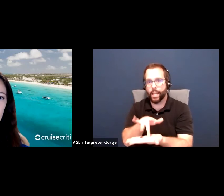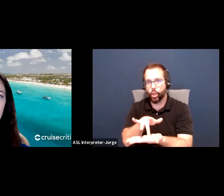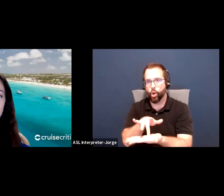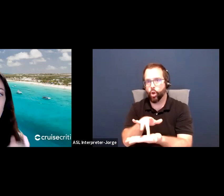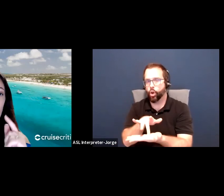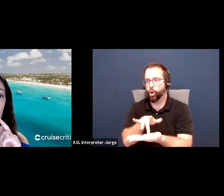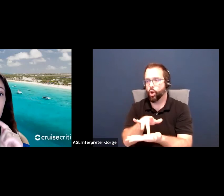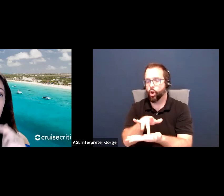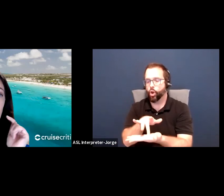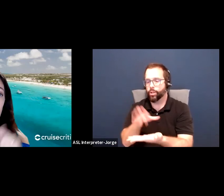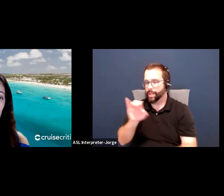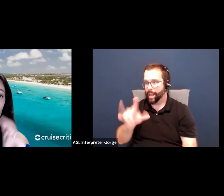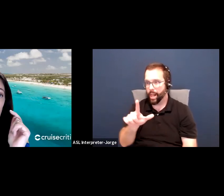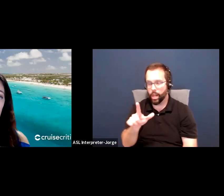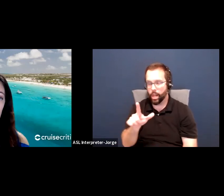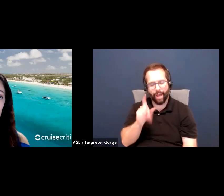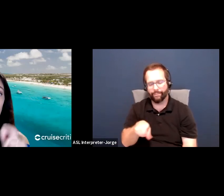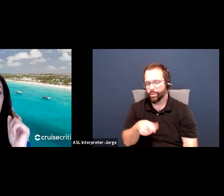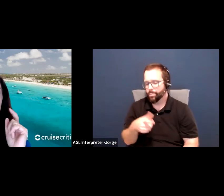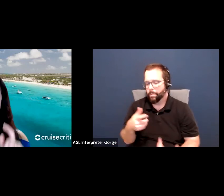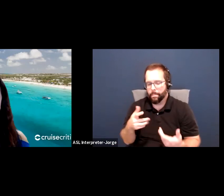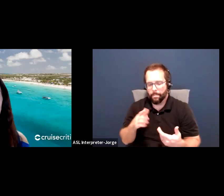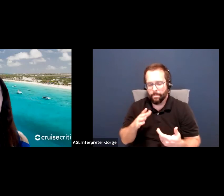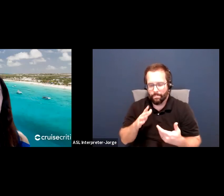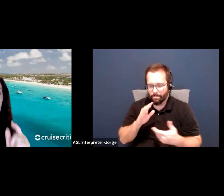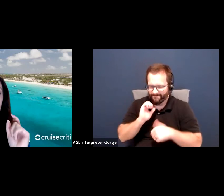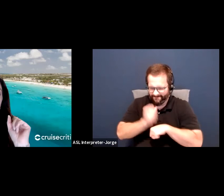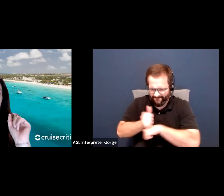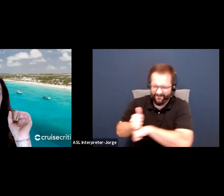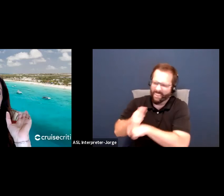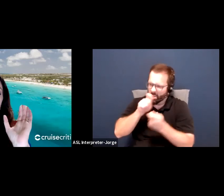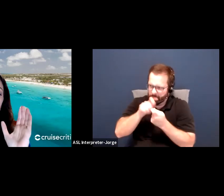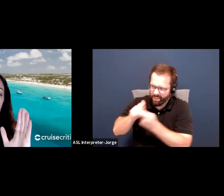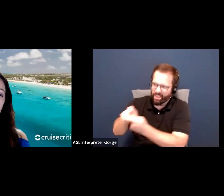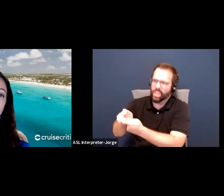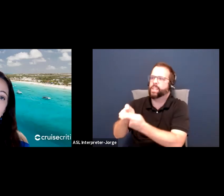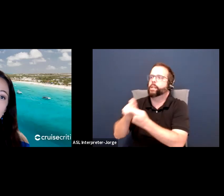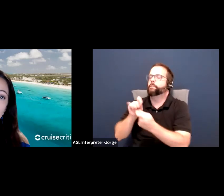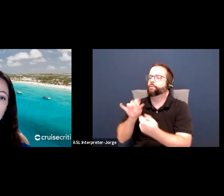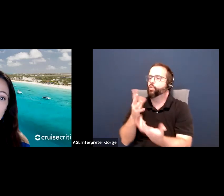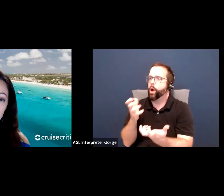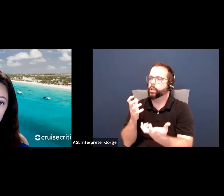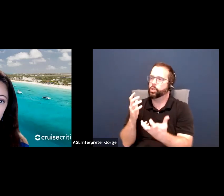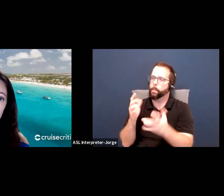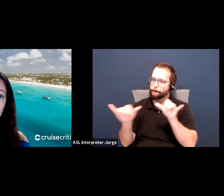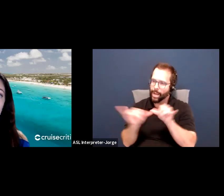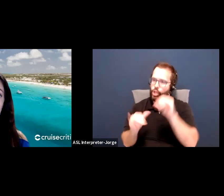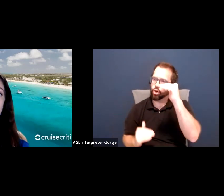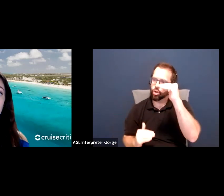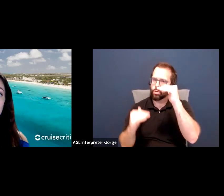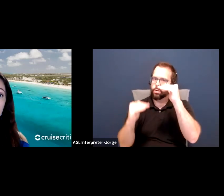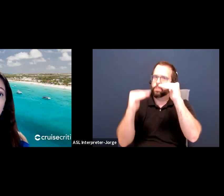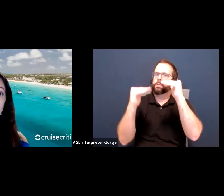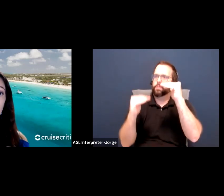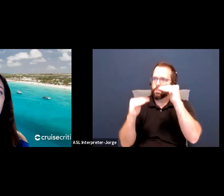specific if you're wanting to hit that target in the center, because if you have specific measures, then